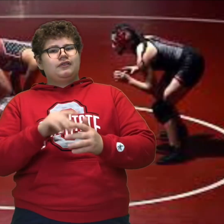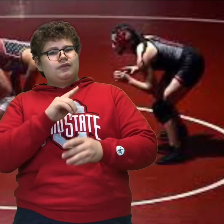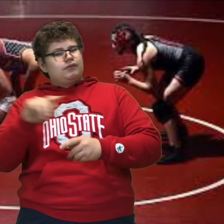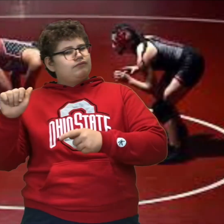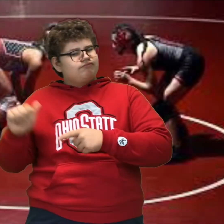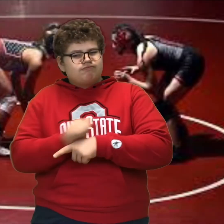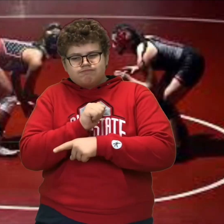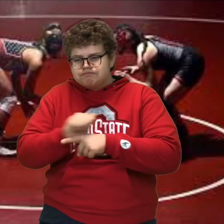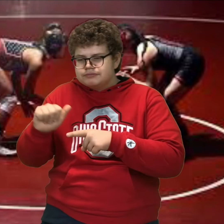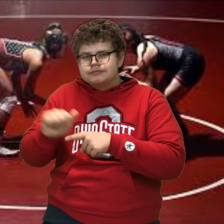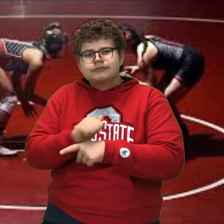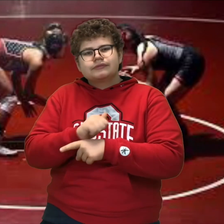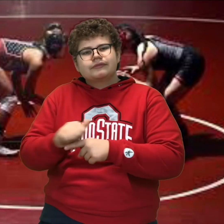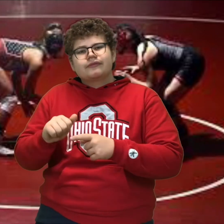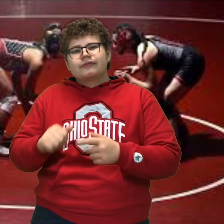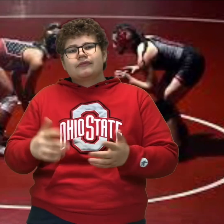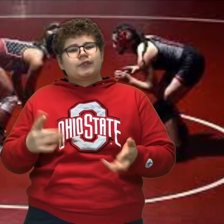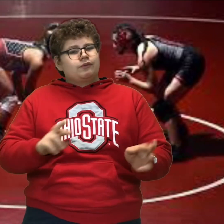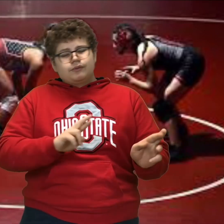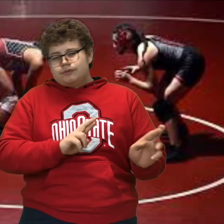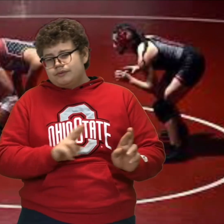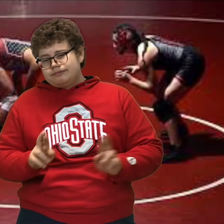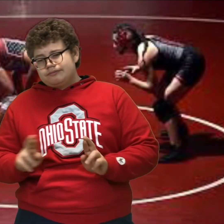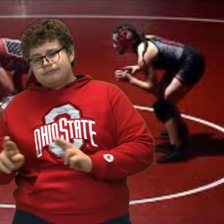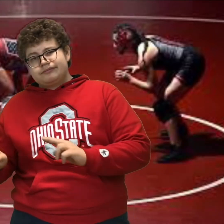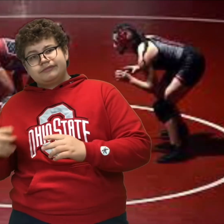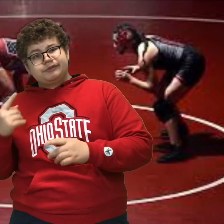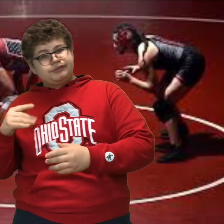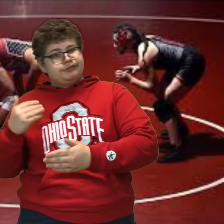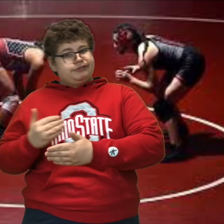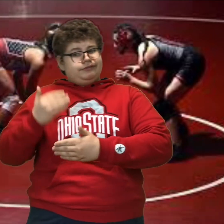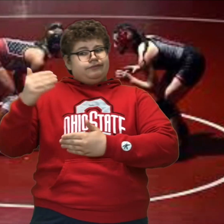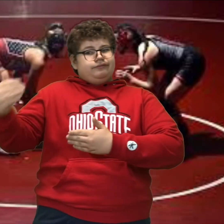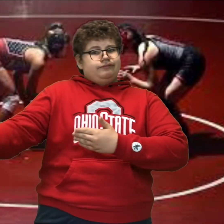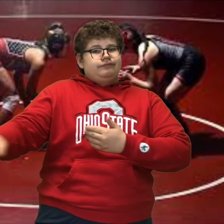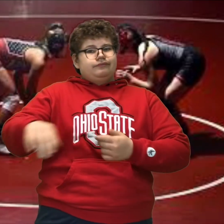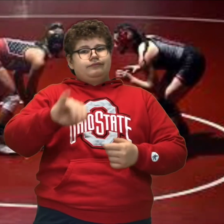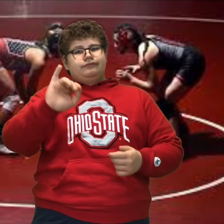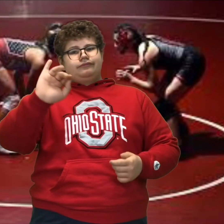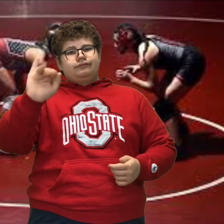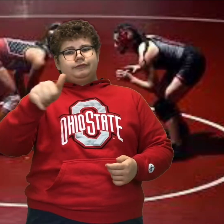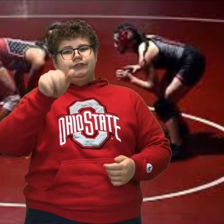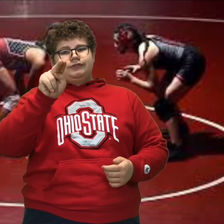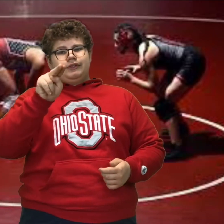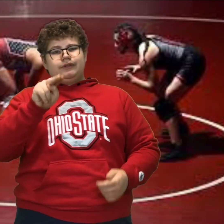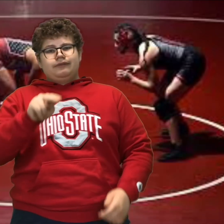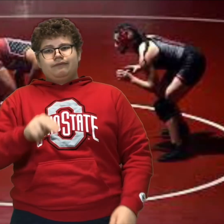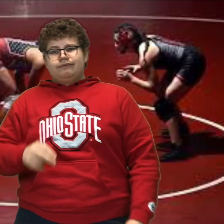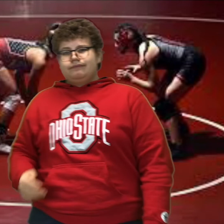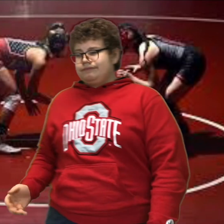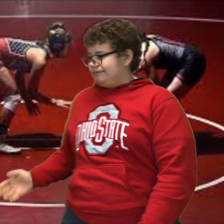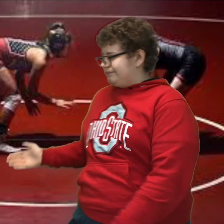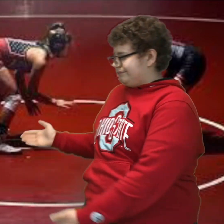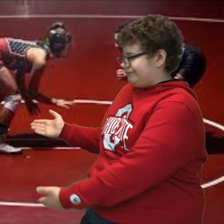The high school wrestling team has been actively training to prepare for their competitive season in January.